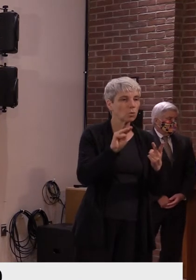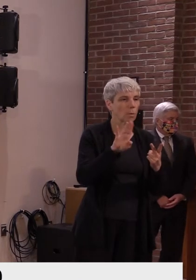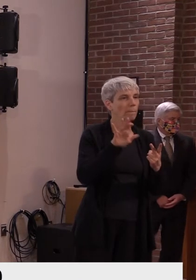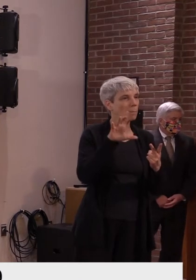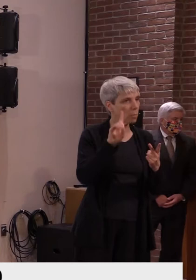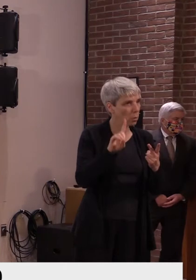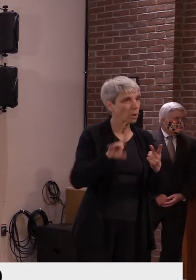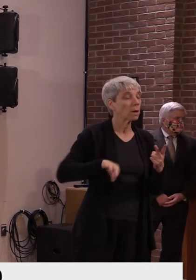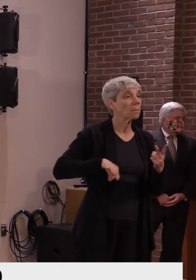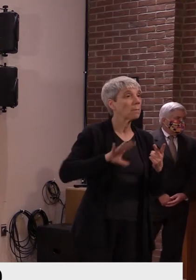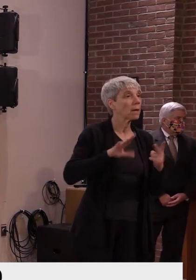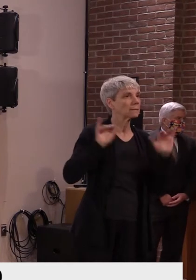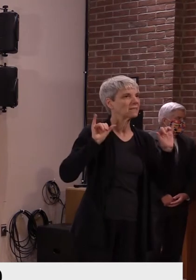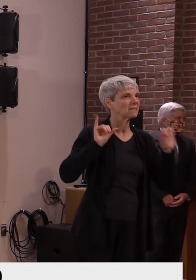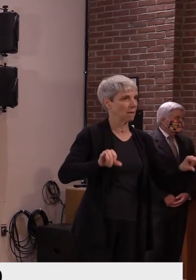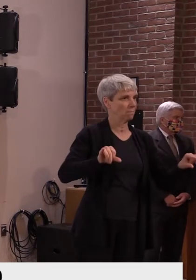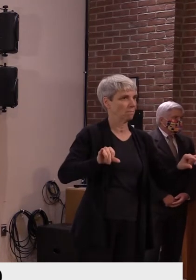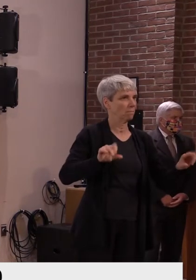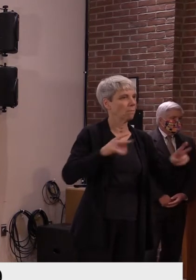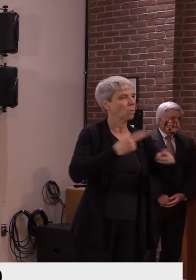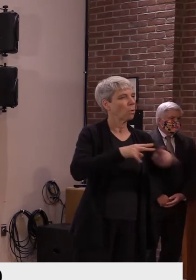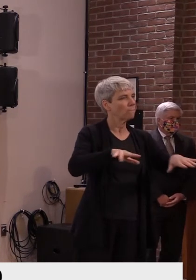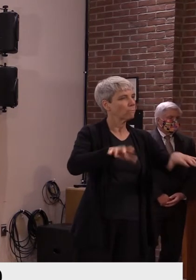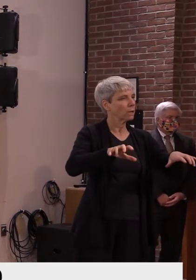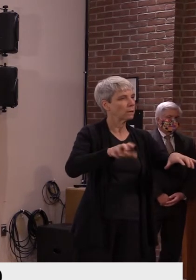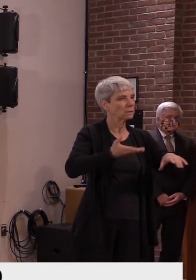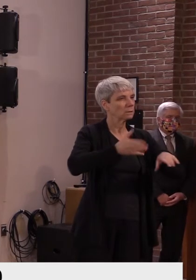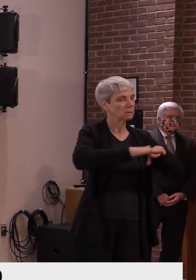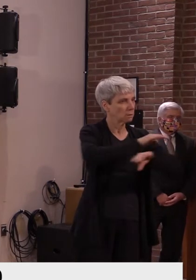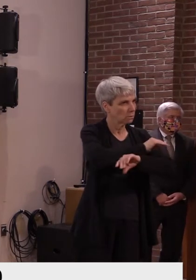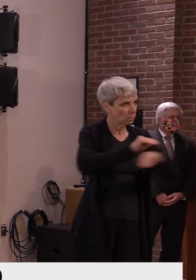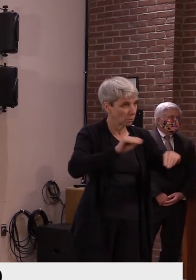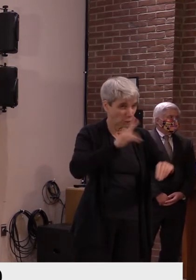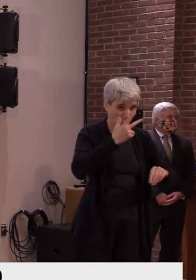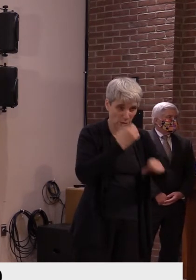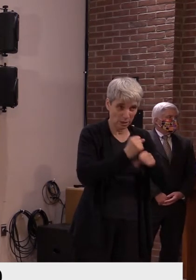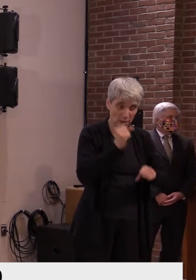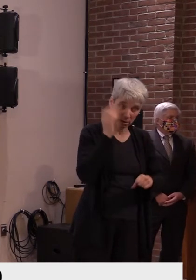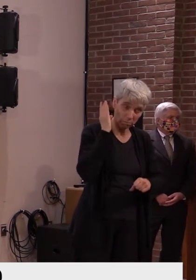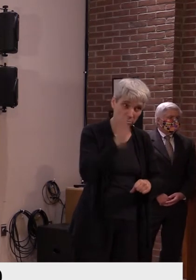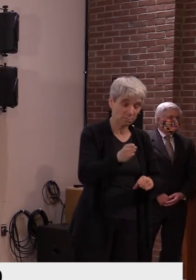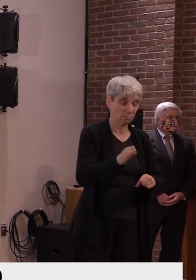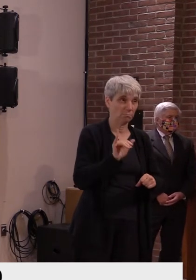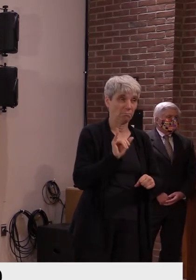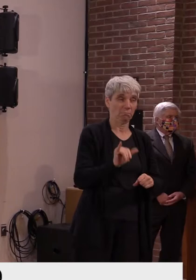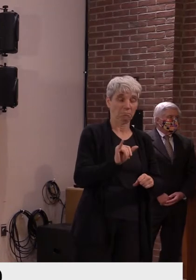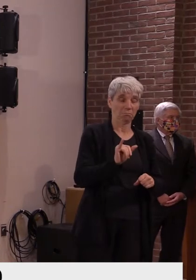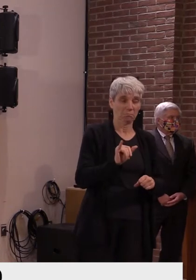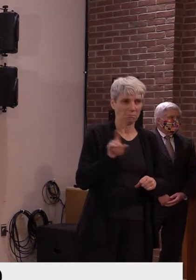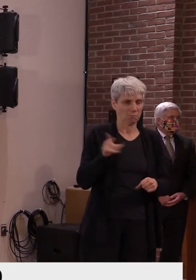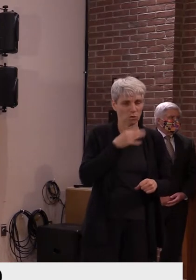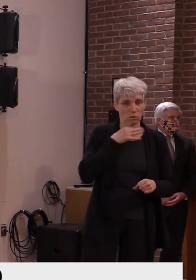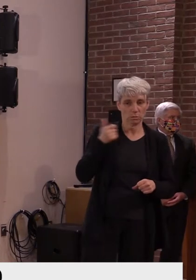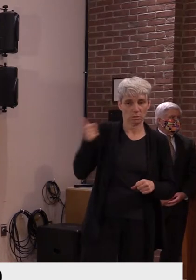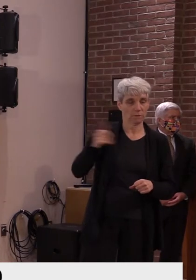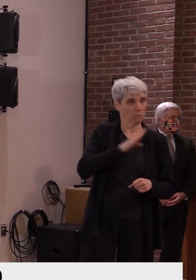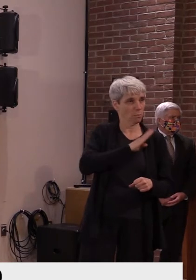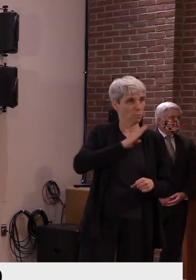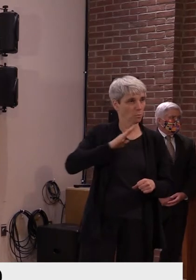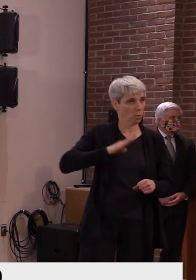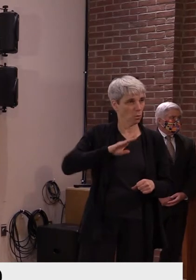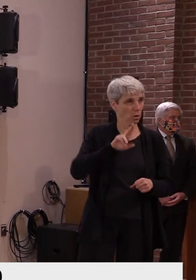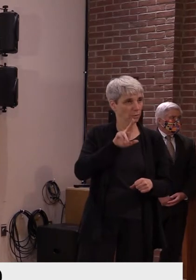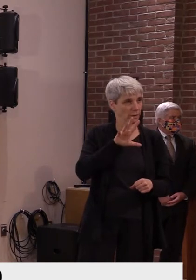in a row for tuition. Um, as sitting on the board of trustees, I'm wondering what sort of factors